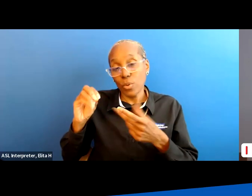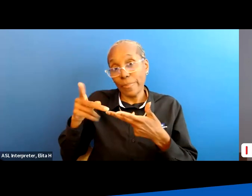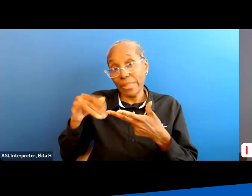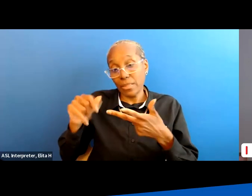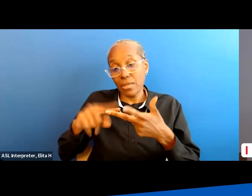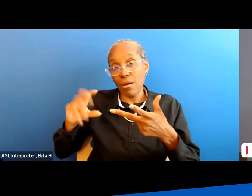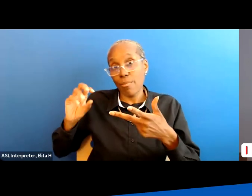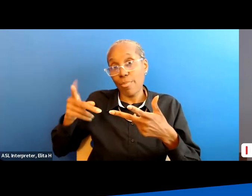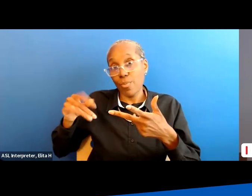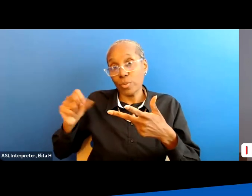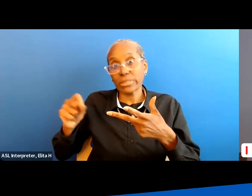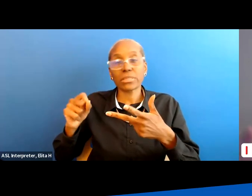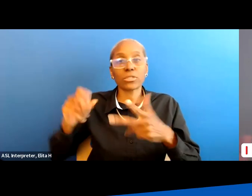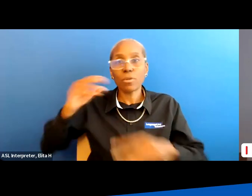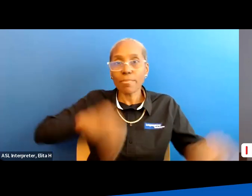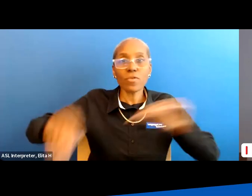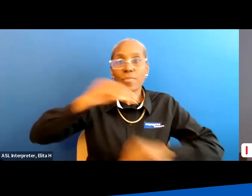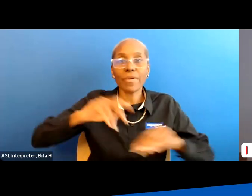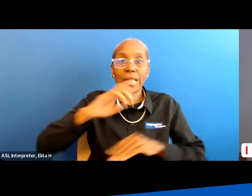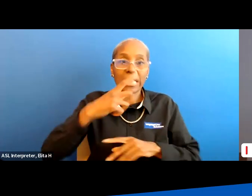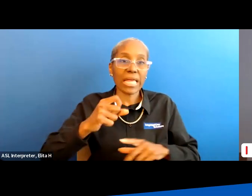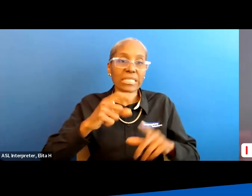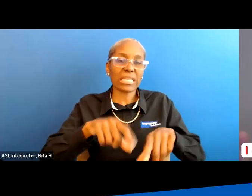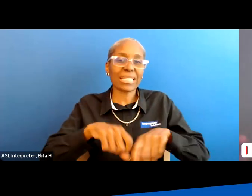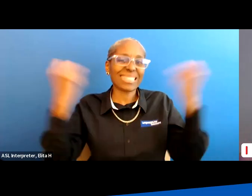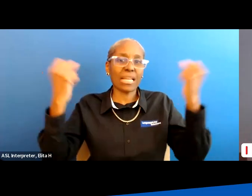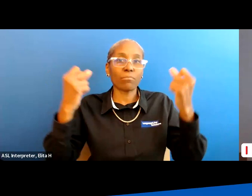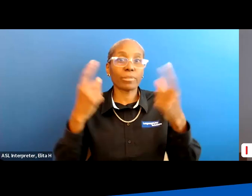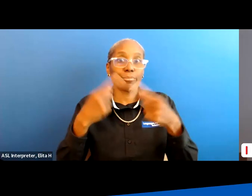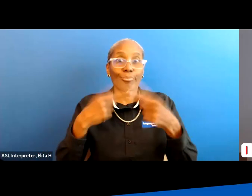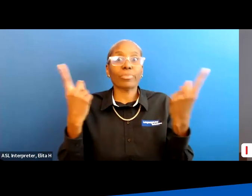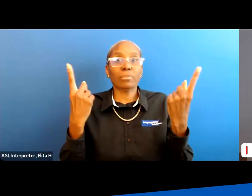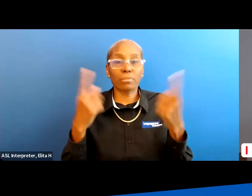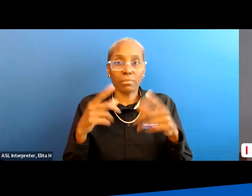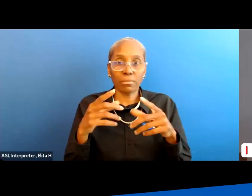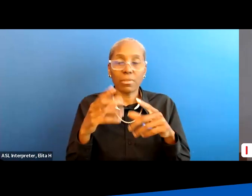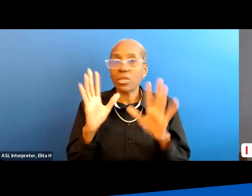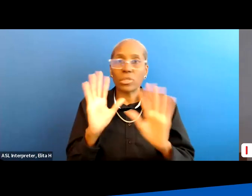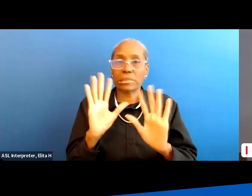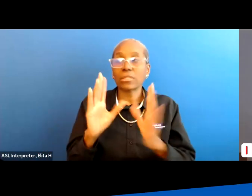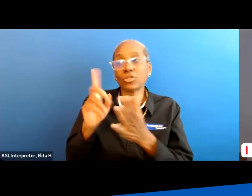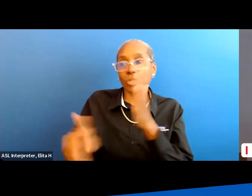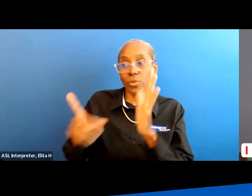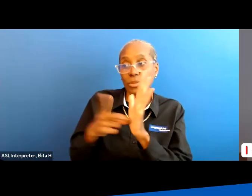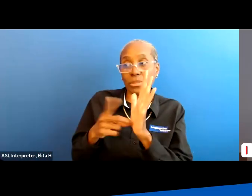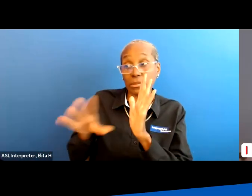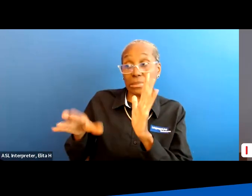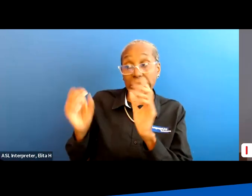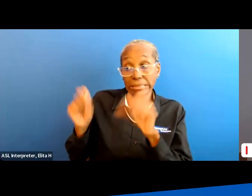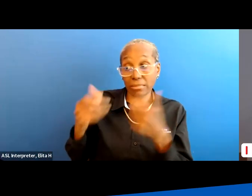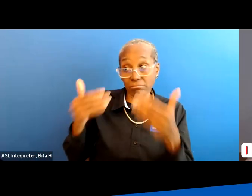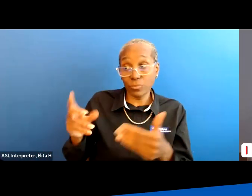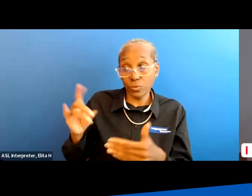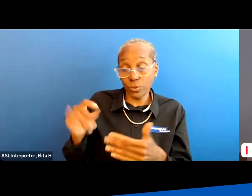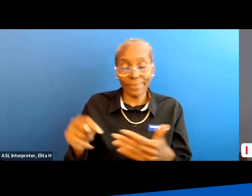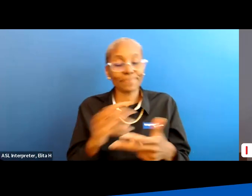that you're going to start range of motion on your legs and they're going to snap and break so you always need to check with your doctor to make sure and